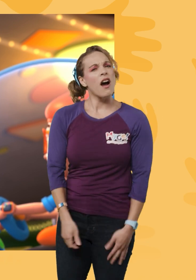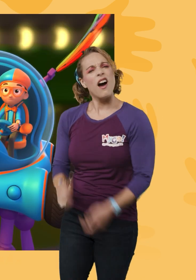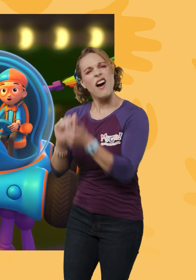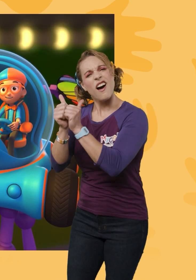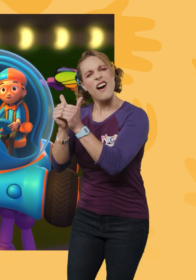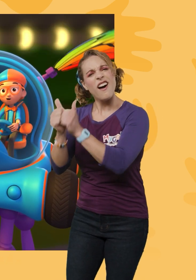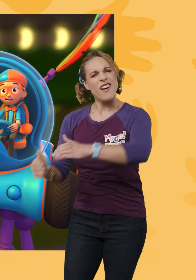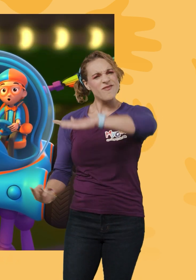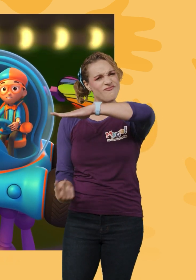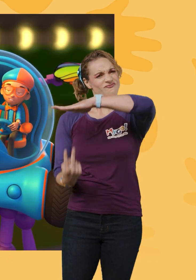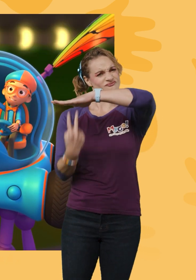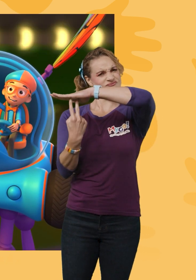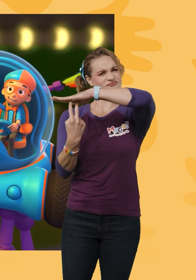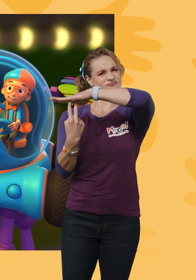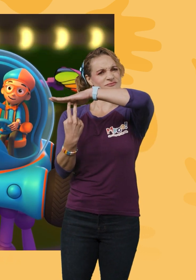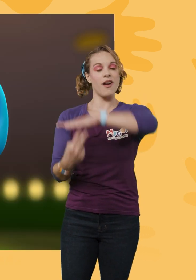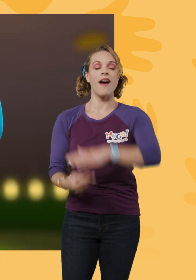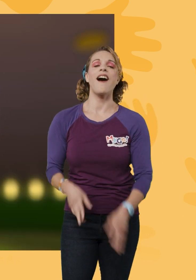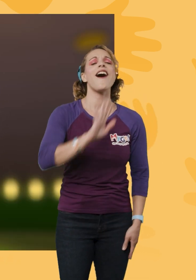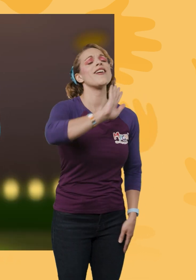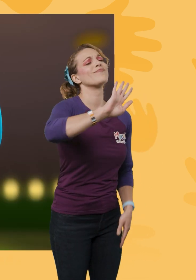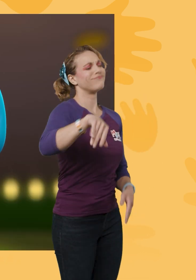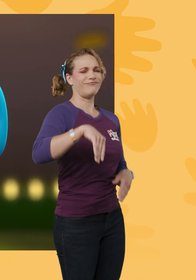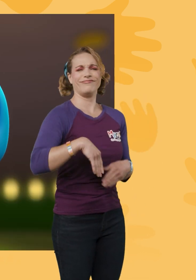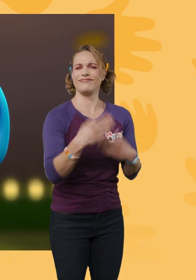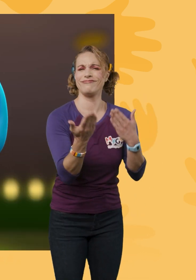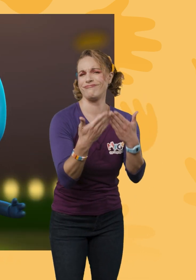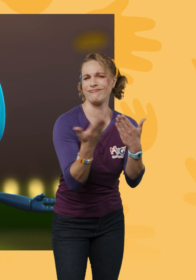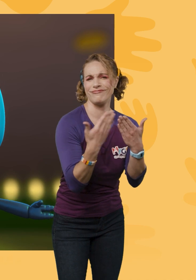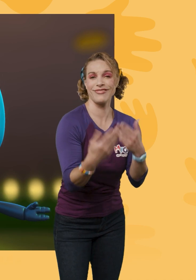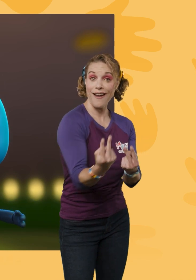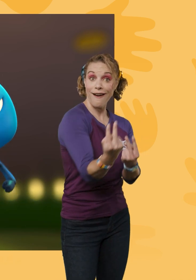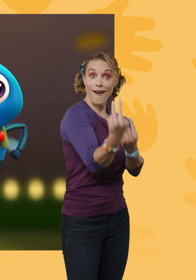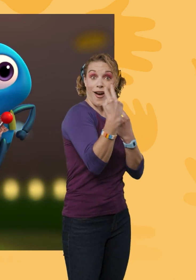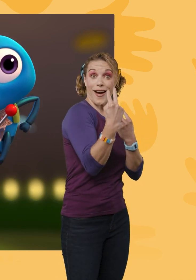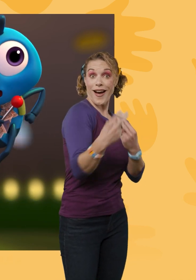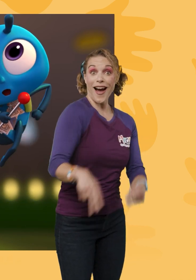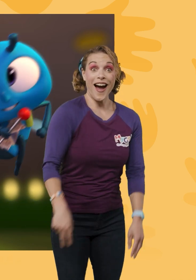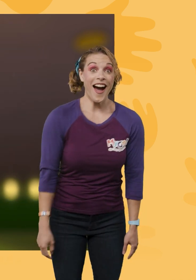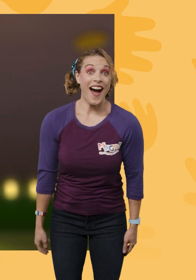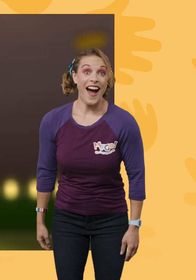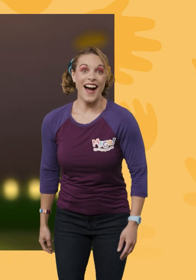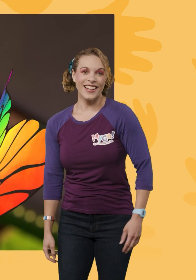How did you get on the ceiling? Oh, it's easy! Watch this!